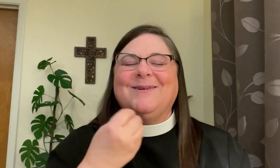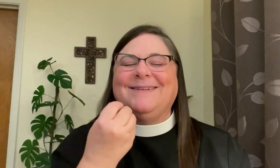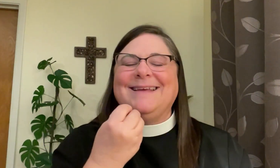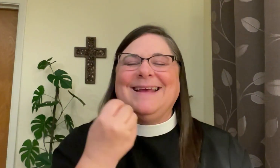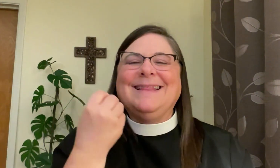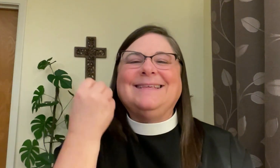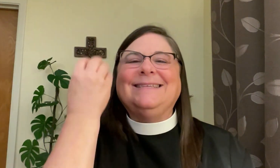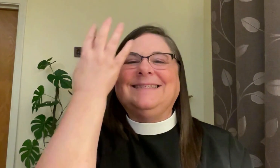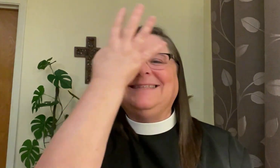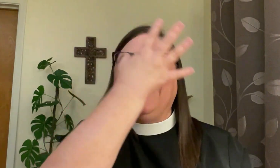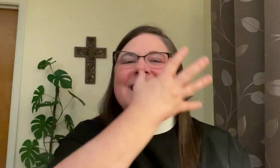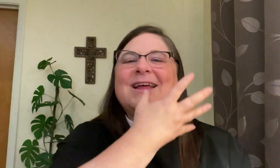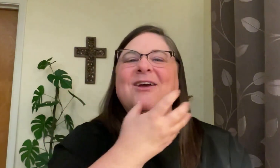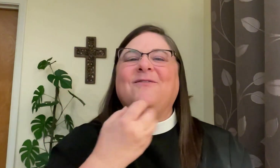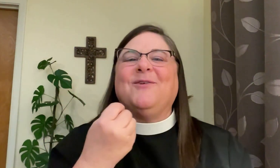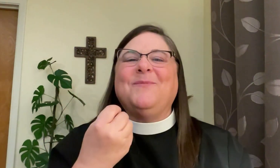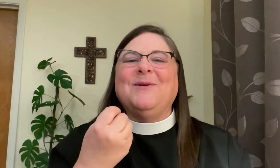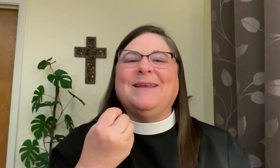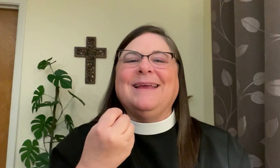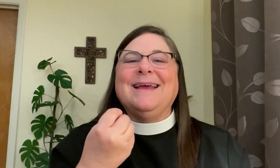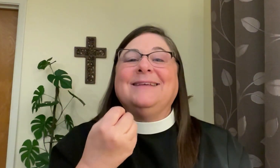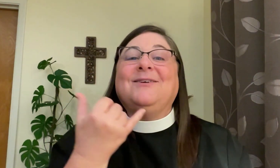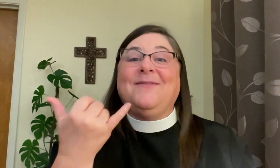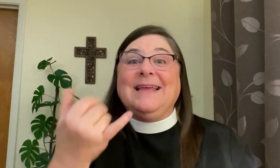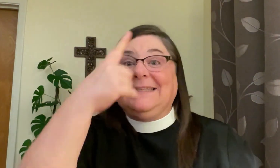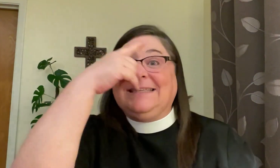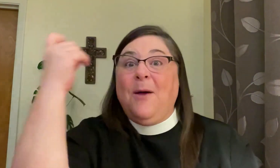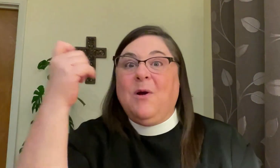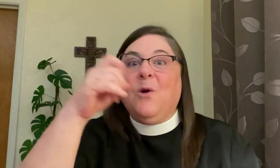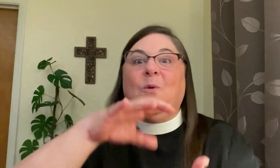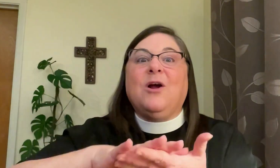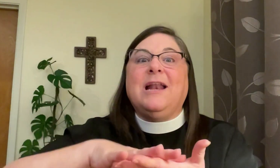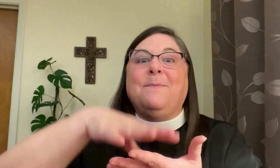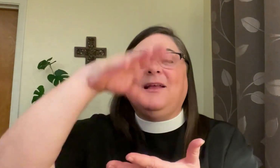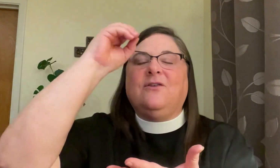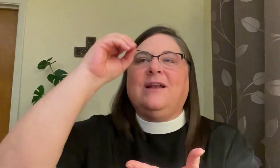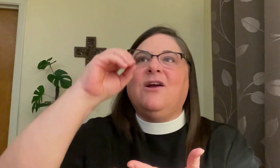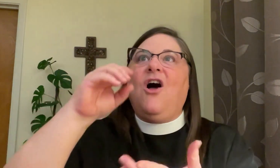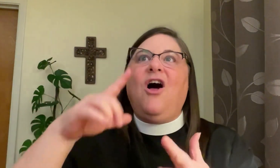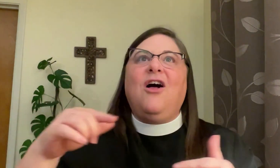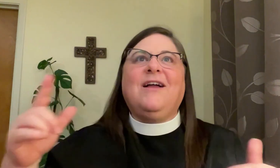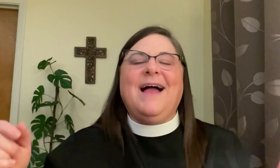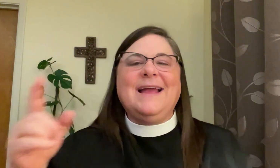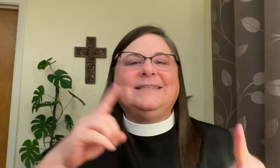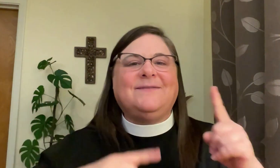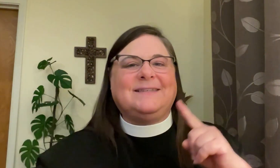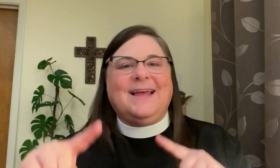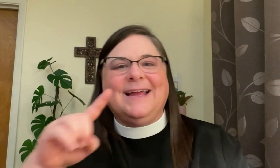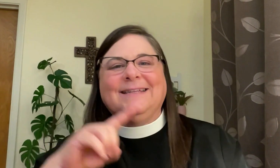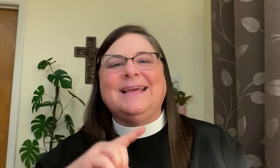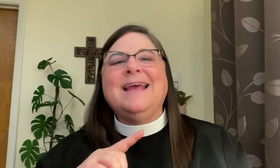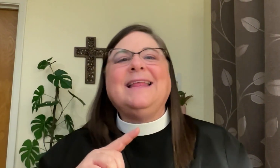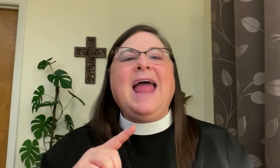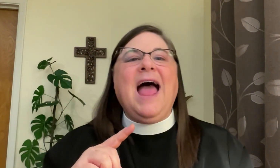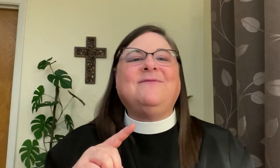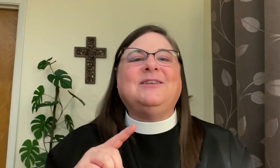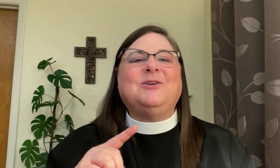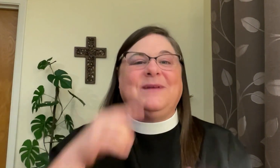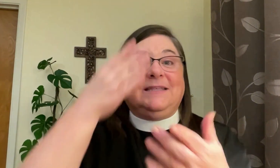world. This is the sign for beauty. So this summer we're going to be learning all kinds of signs that have to do with